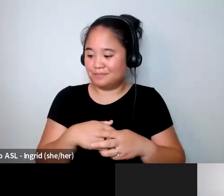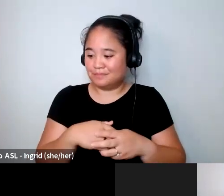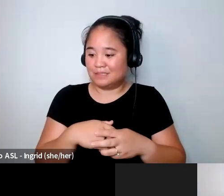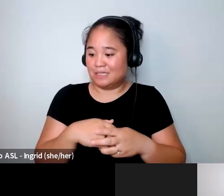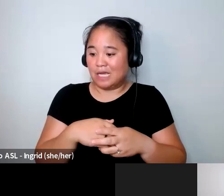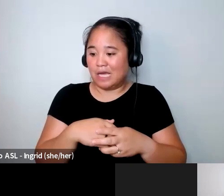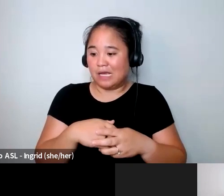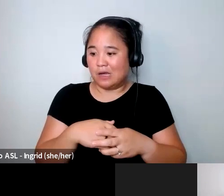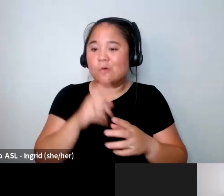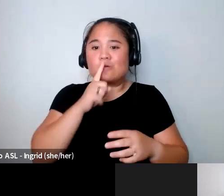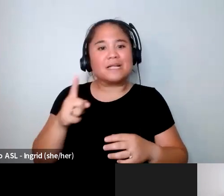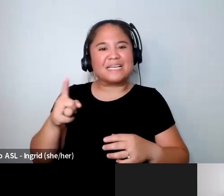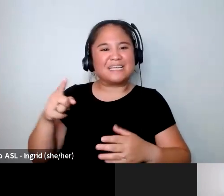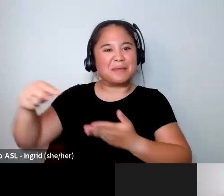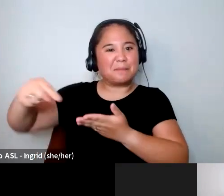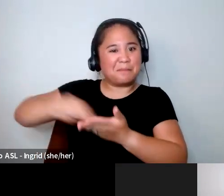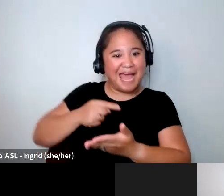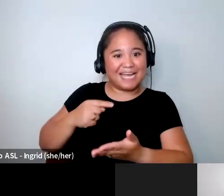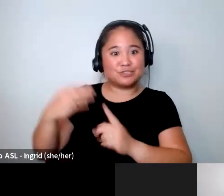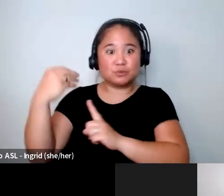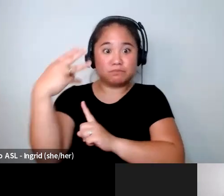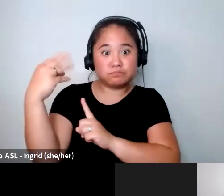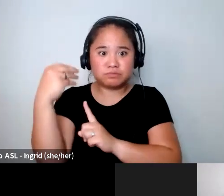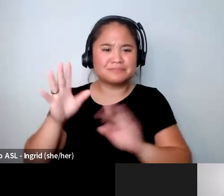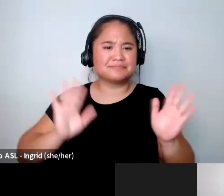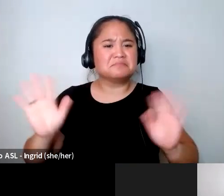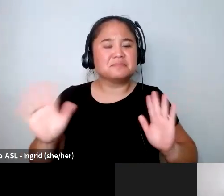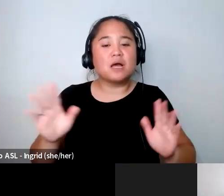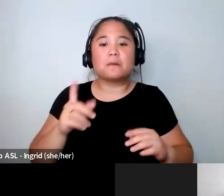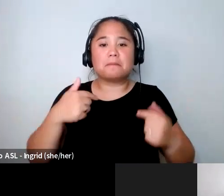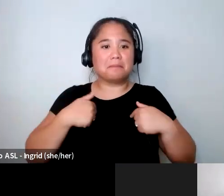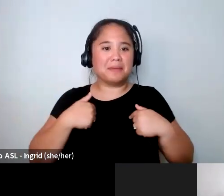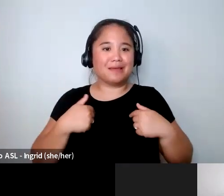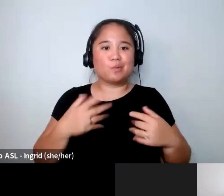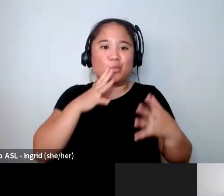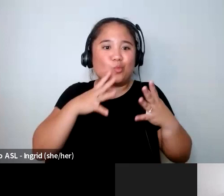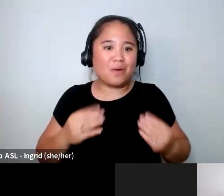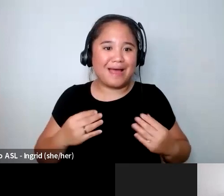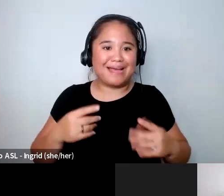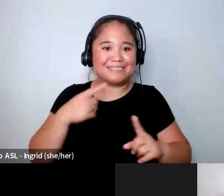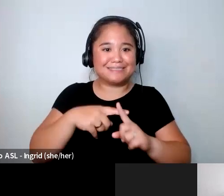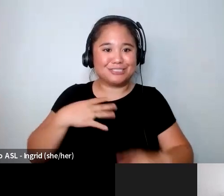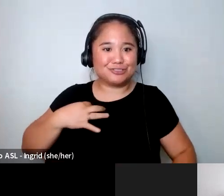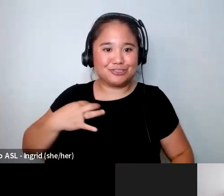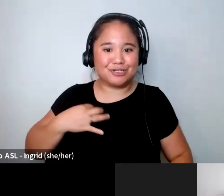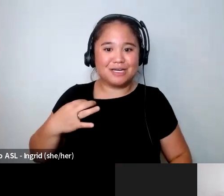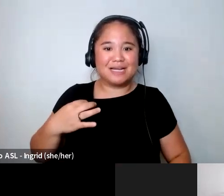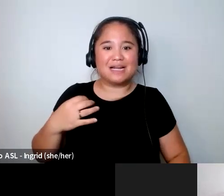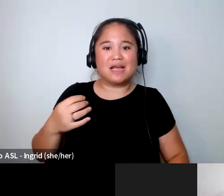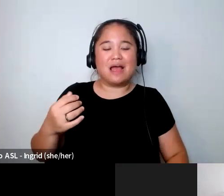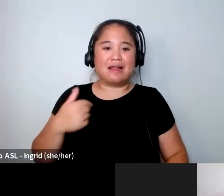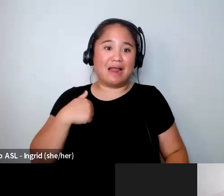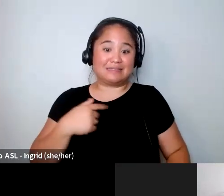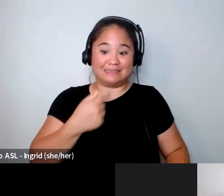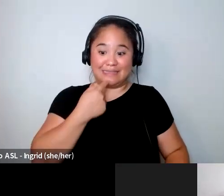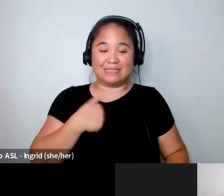being paid to shoot necessarily it would be like me with a wet t-shirt in Turks and Caicos with I love me